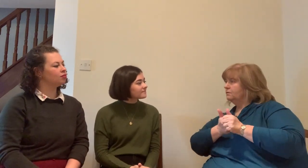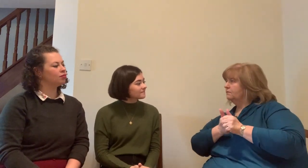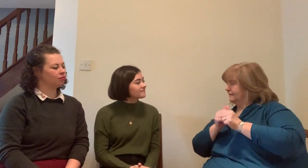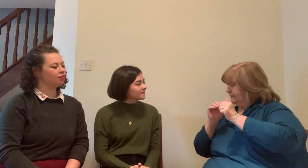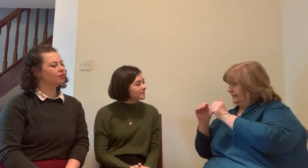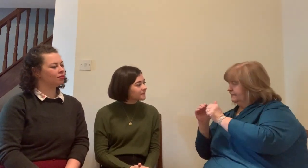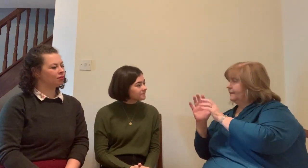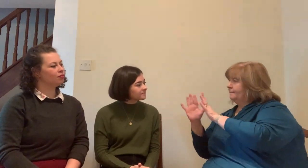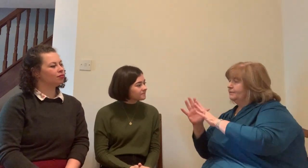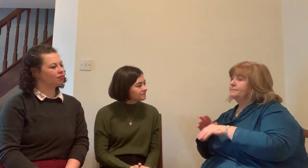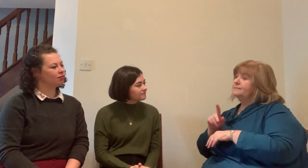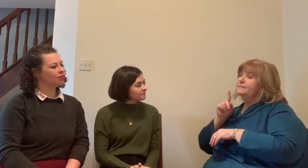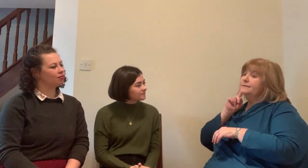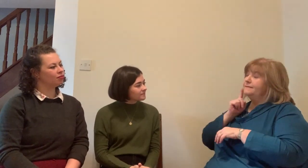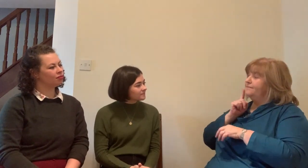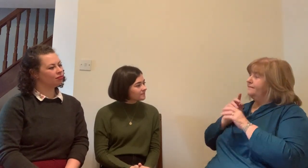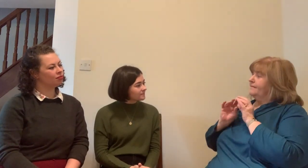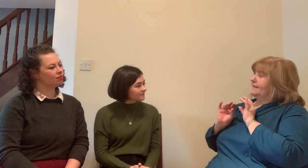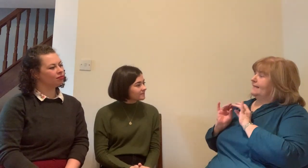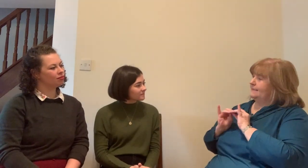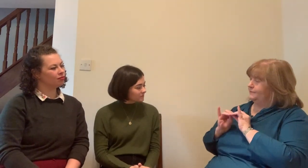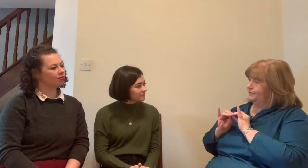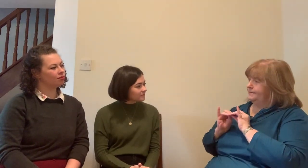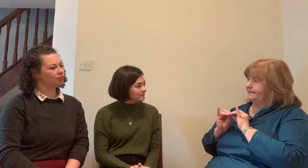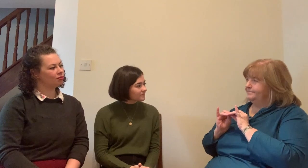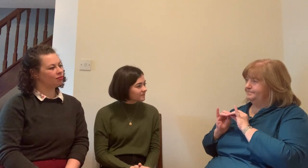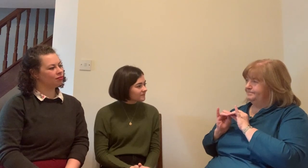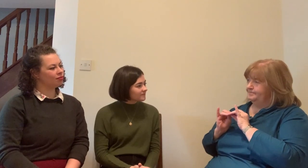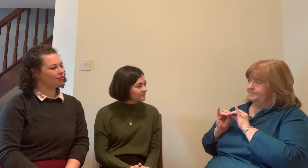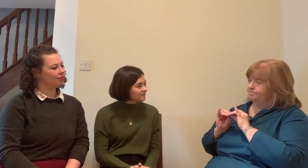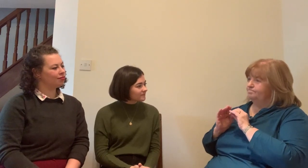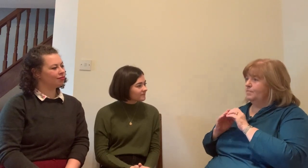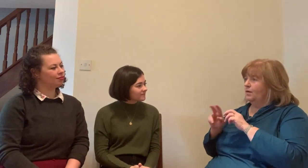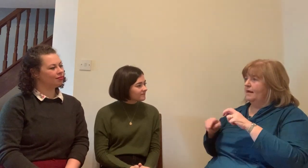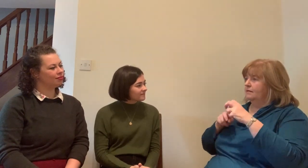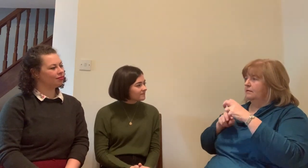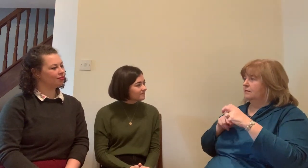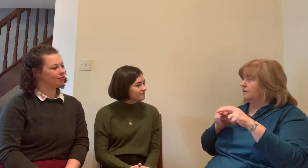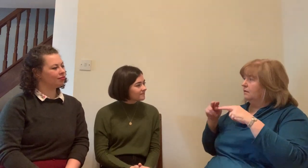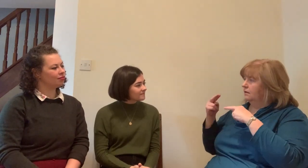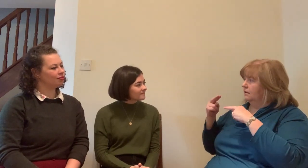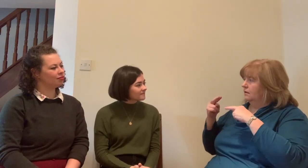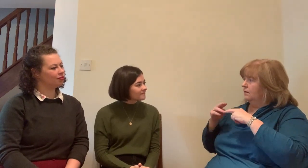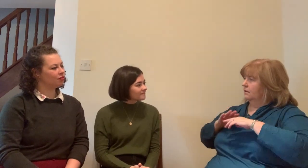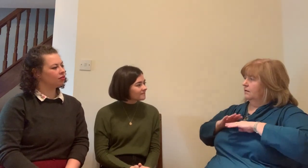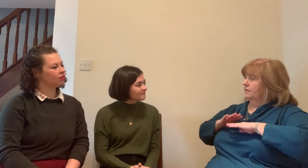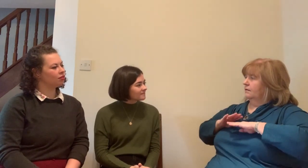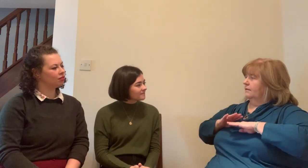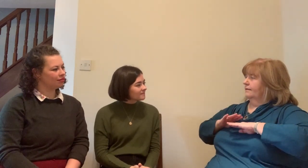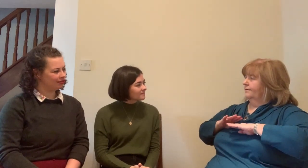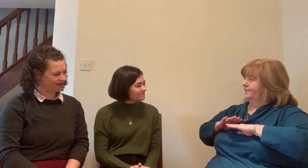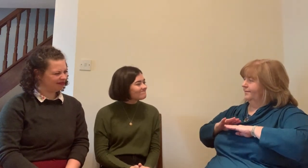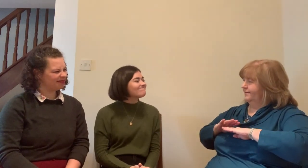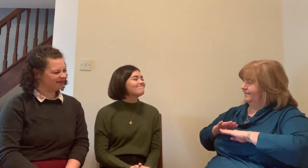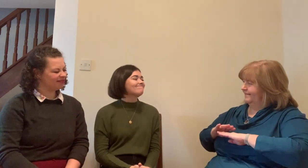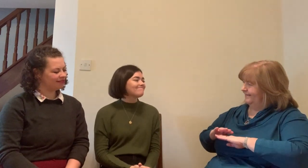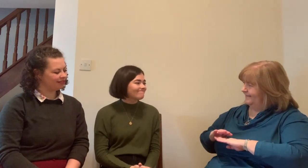Yes the important thing to remember is teamwork. I 100% agree with this. Working alongside each other is crucial if